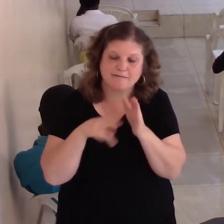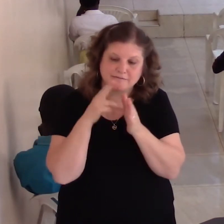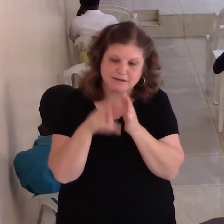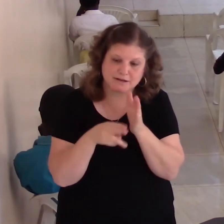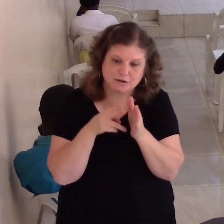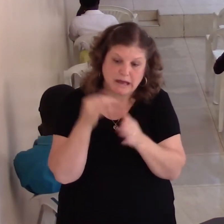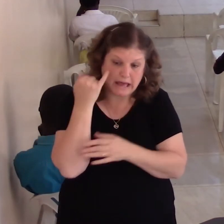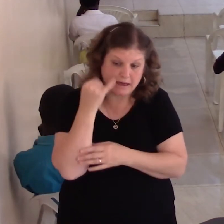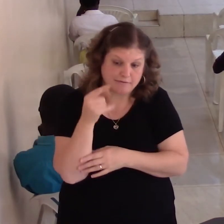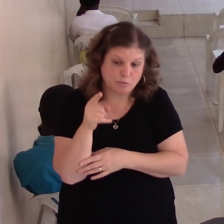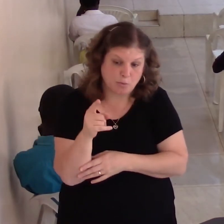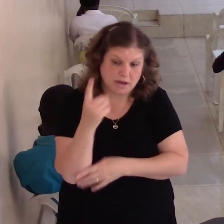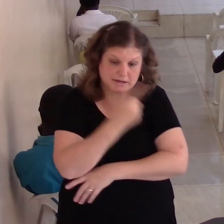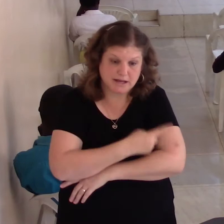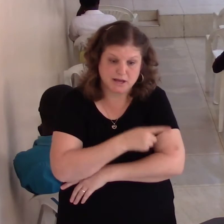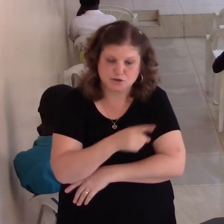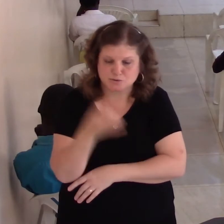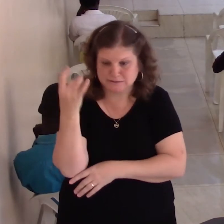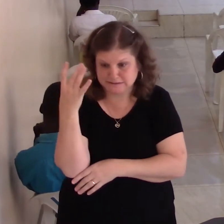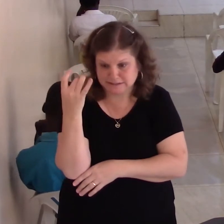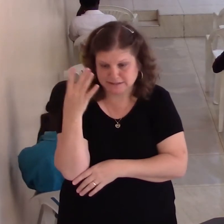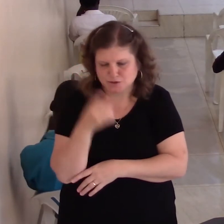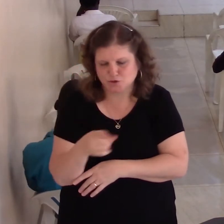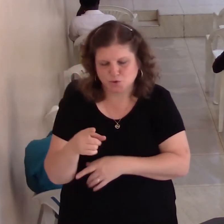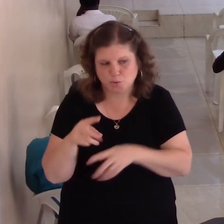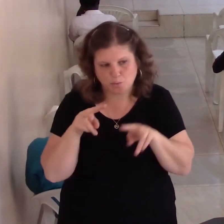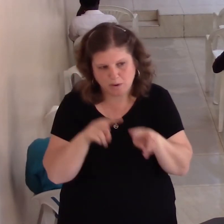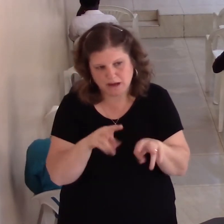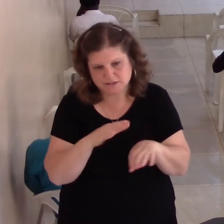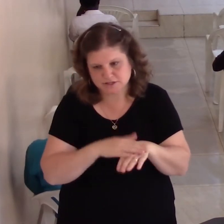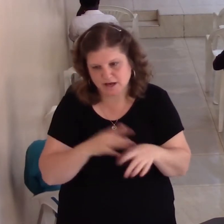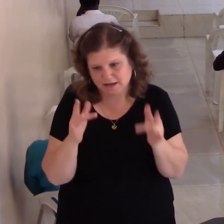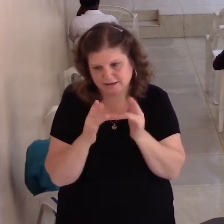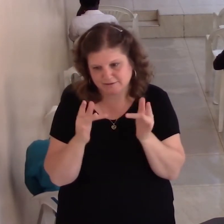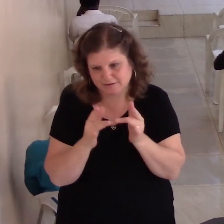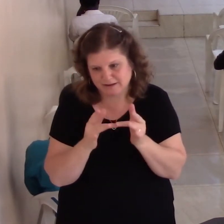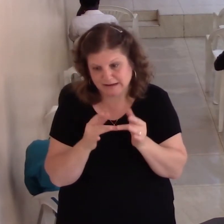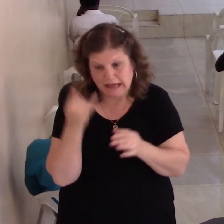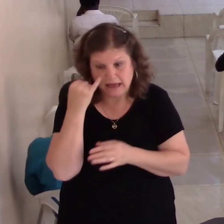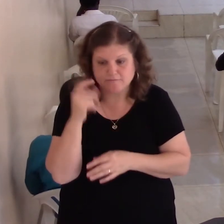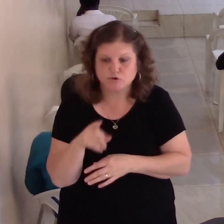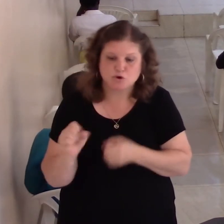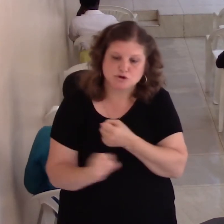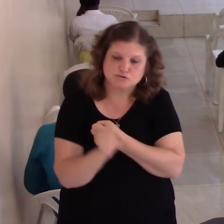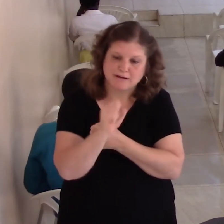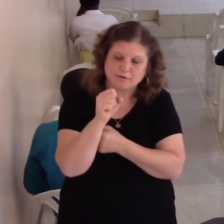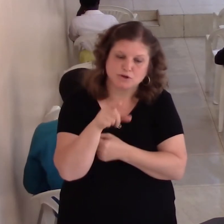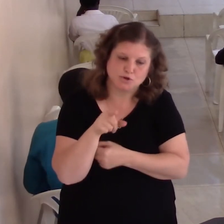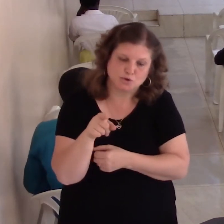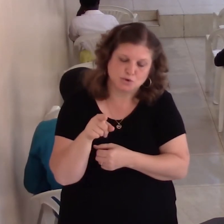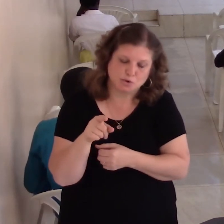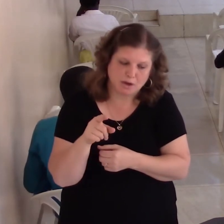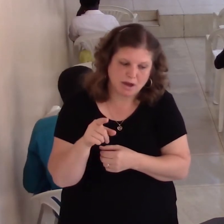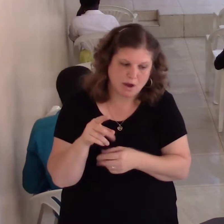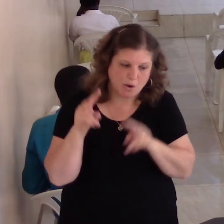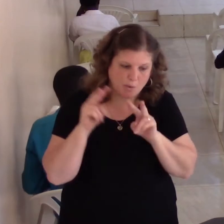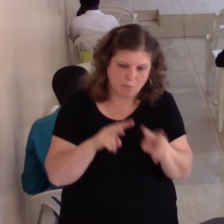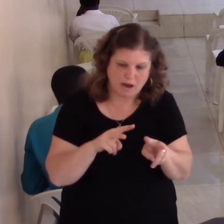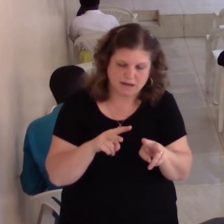sick, at home, you can still be with us on the service. If you're traveling a country, can still be watching. Even another country, you can